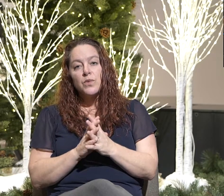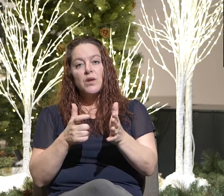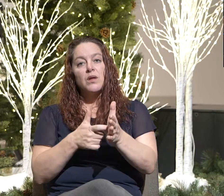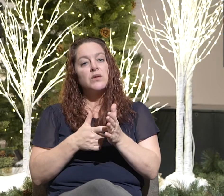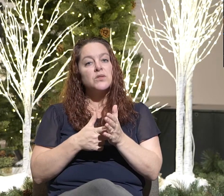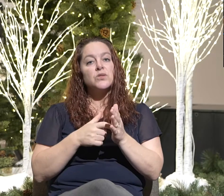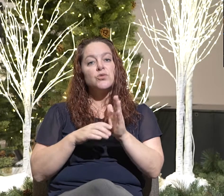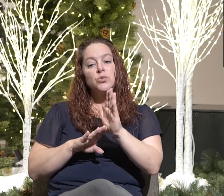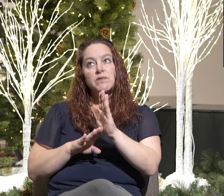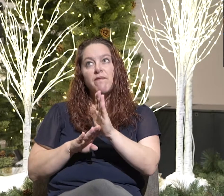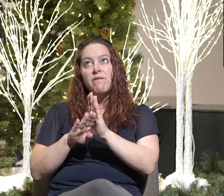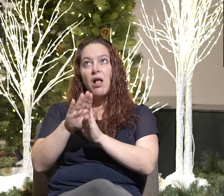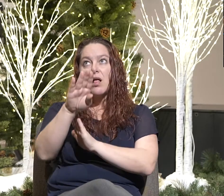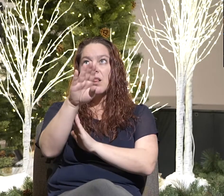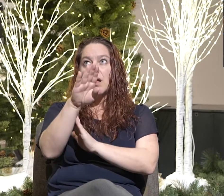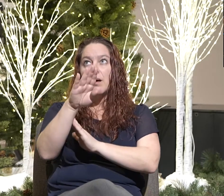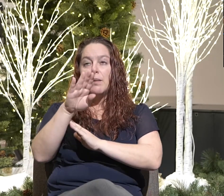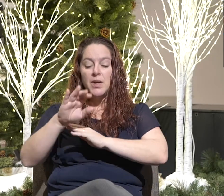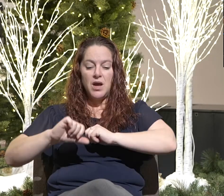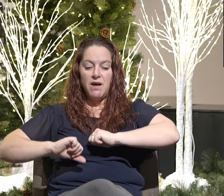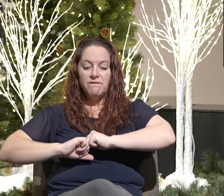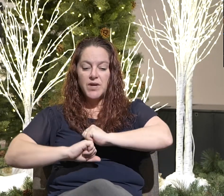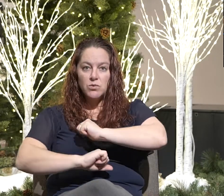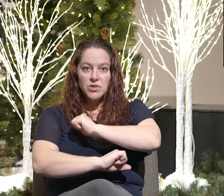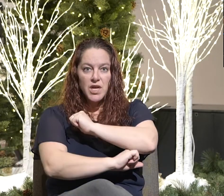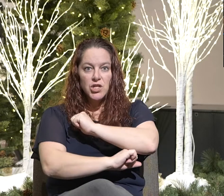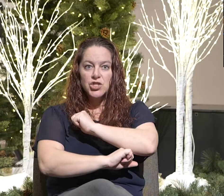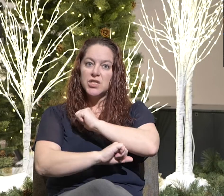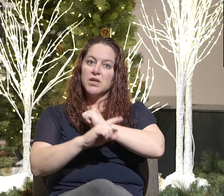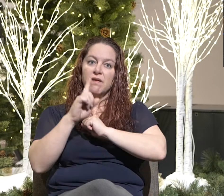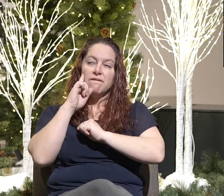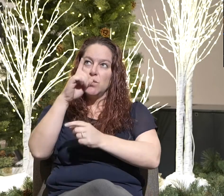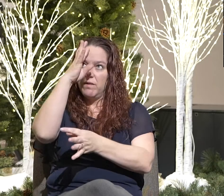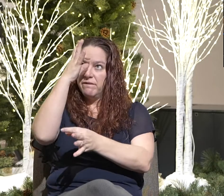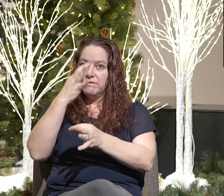a foundation for lifelong faith in Christ.